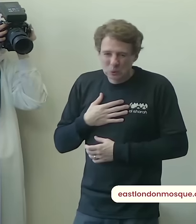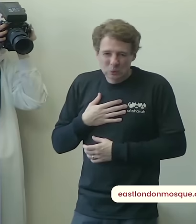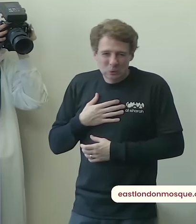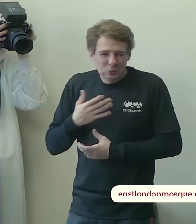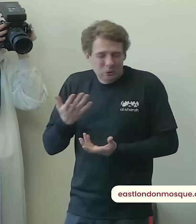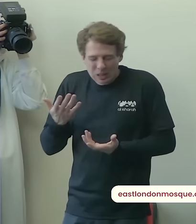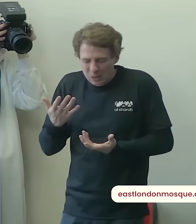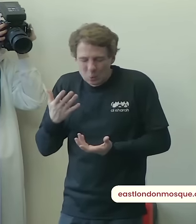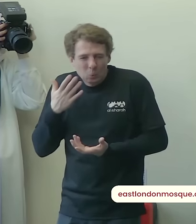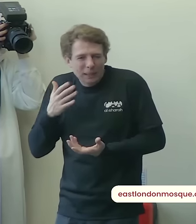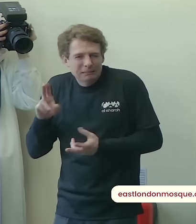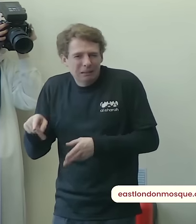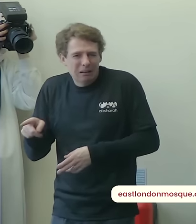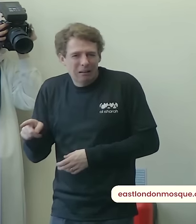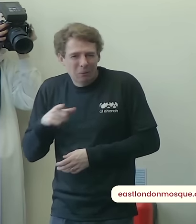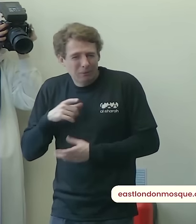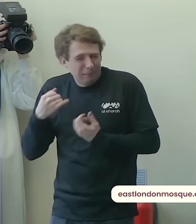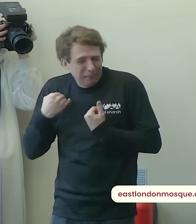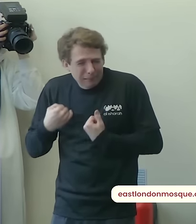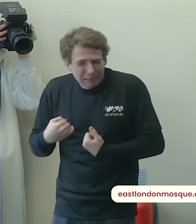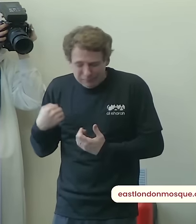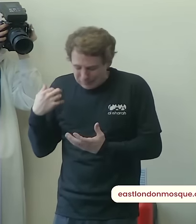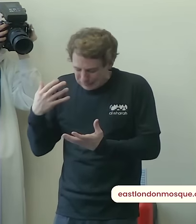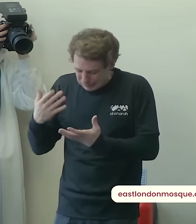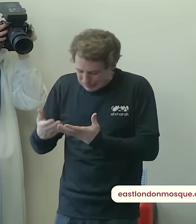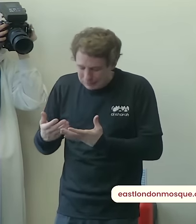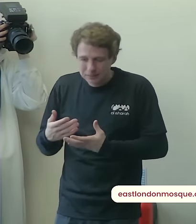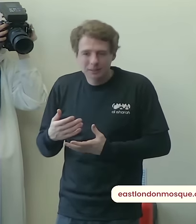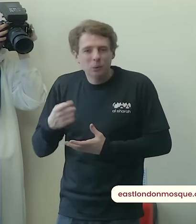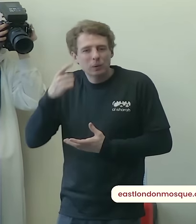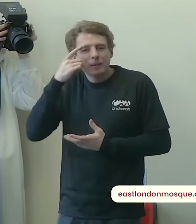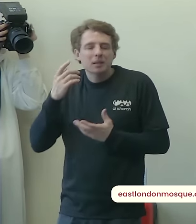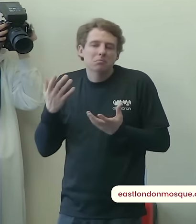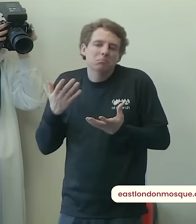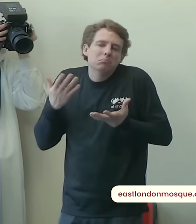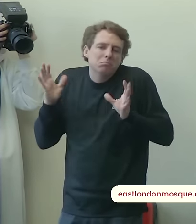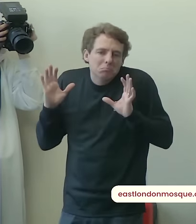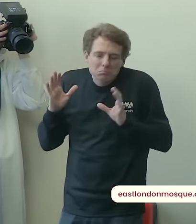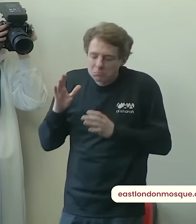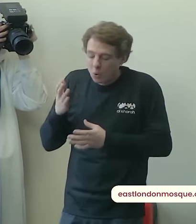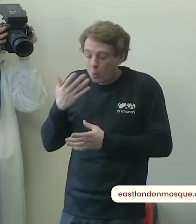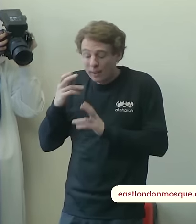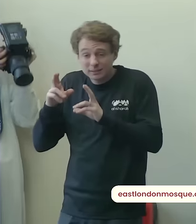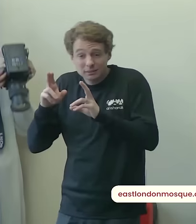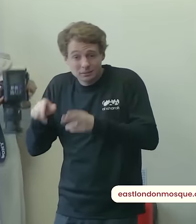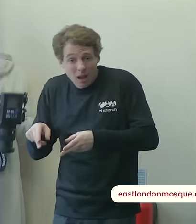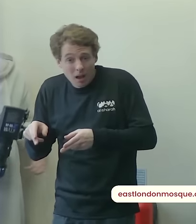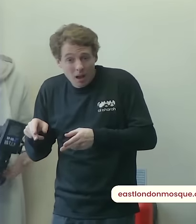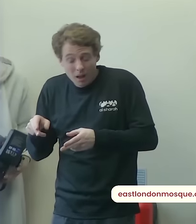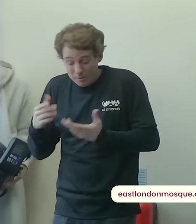every single day whenever it ends allah will grant you such a massive reward because the purpose